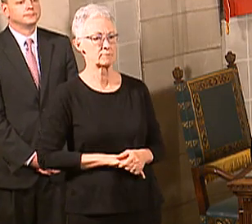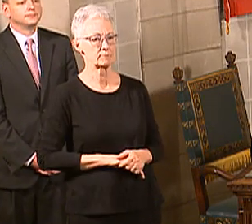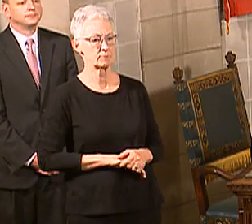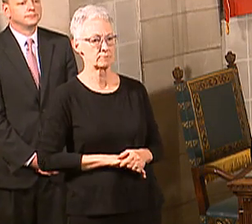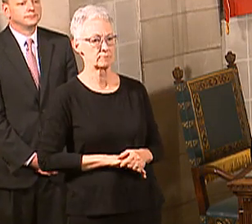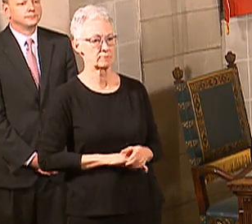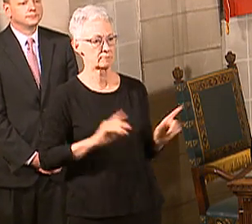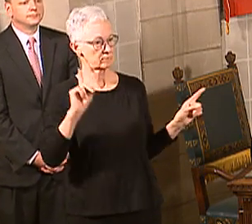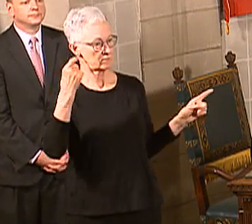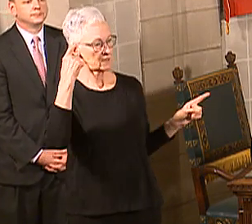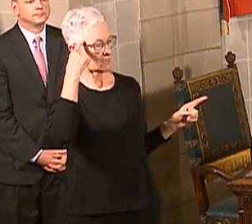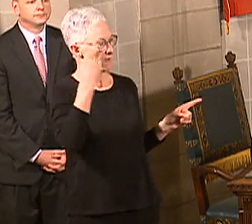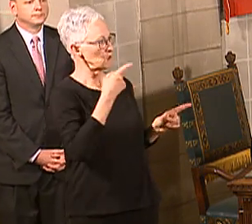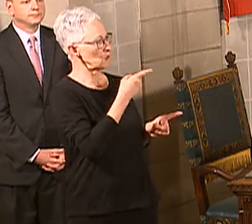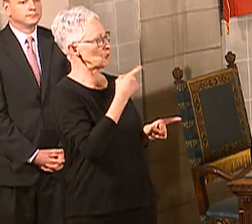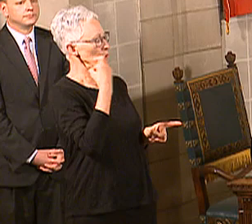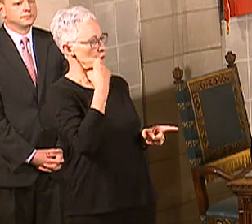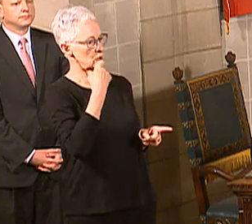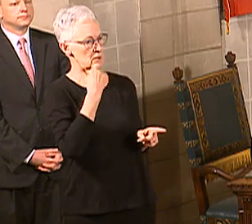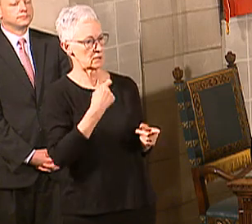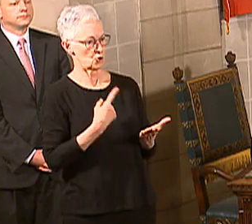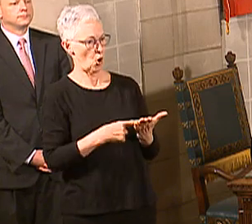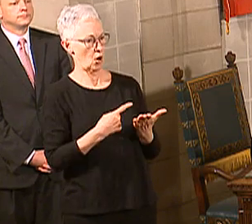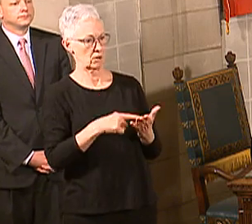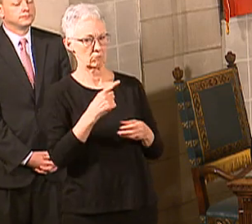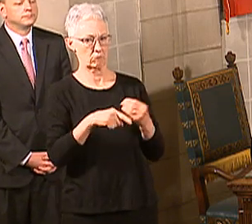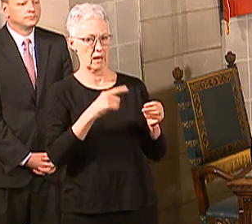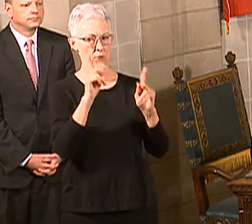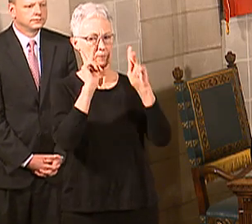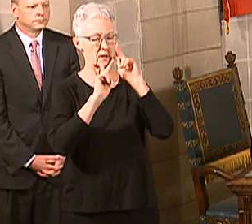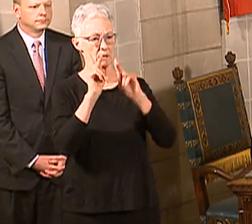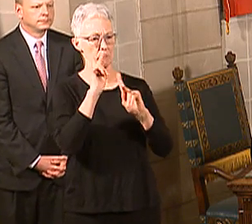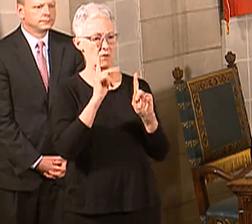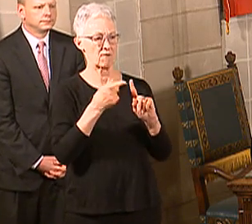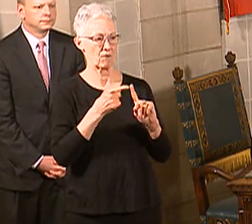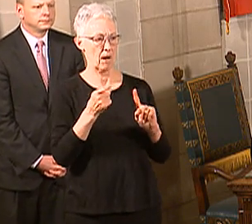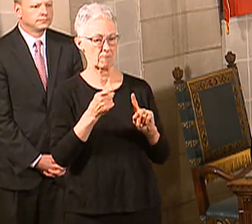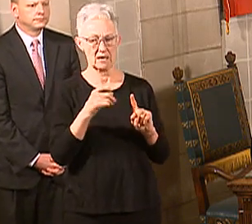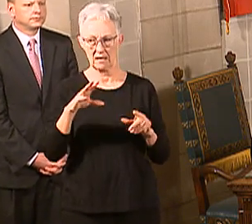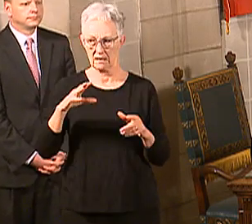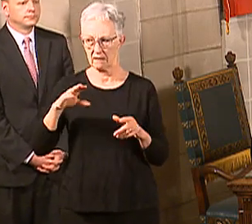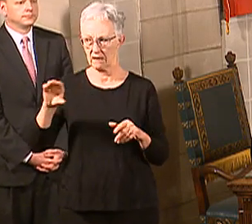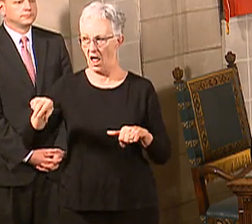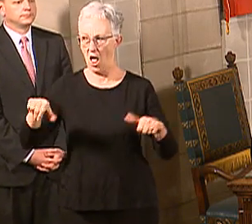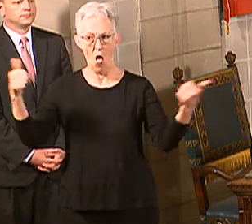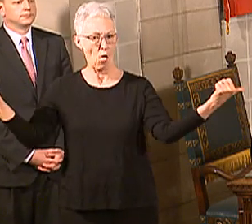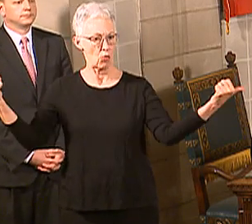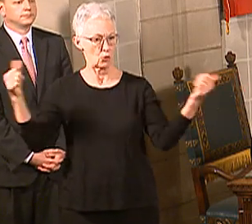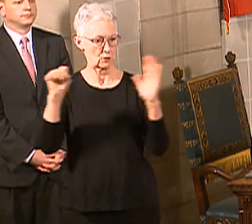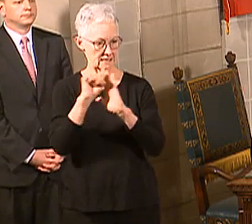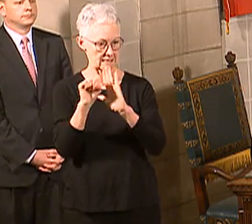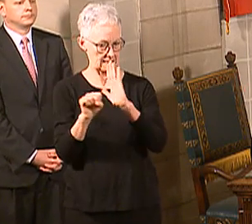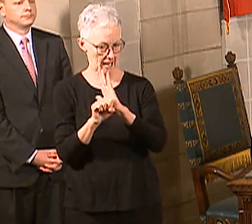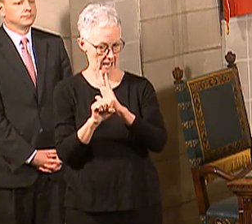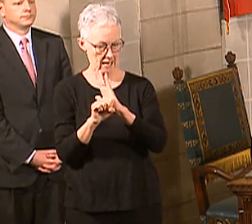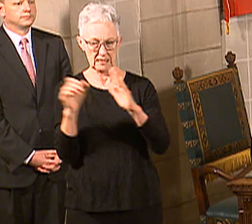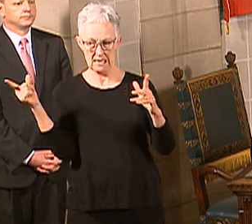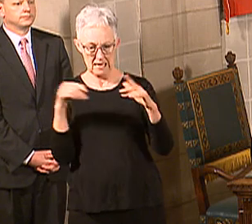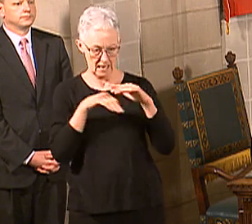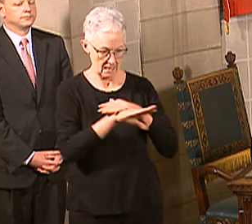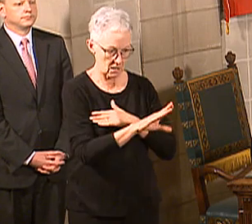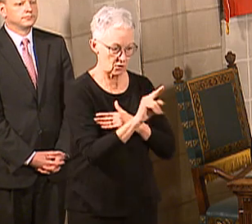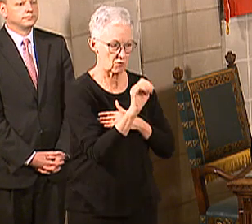Dylan, when you're talking about folks coming from outside of Nebraska having to quarantine and they come here,